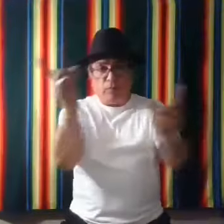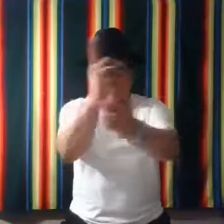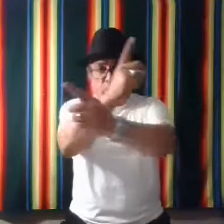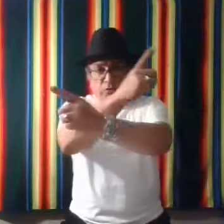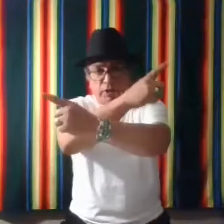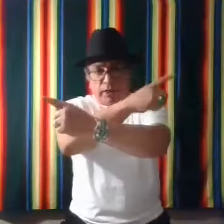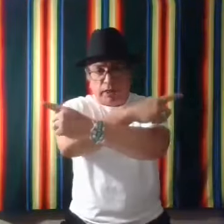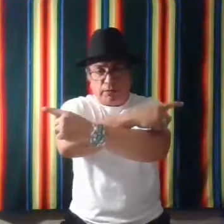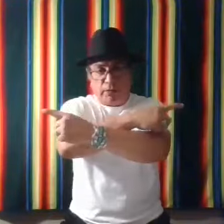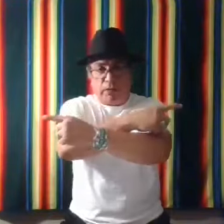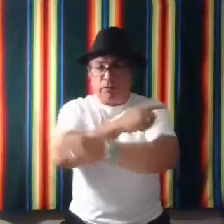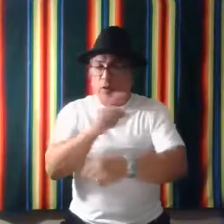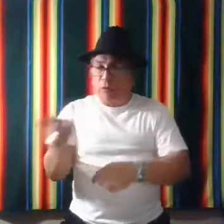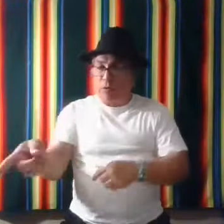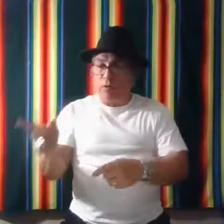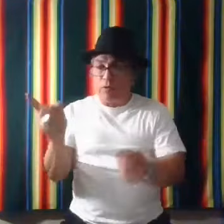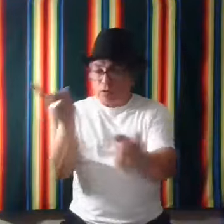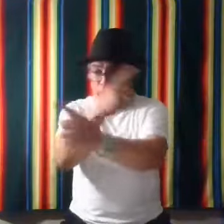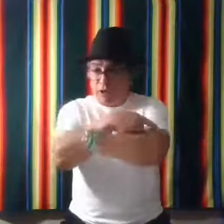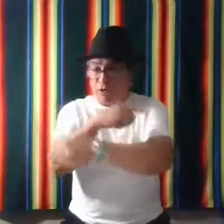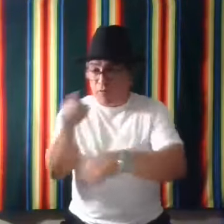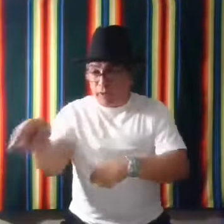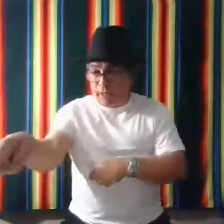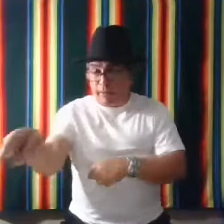Crossing of the hands. Say, want to trade you for that.